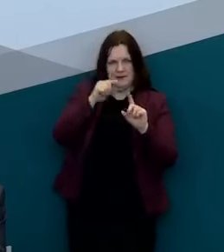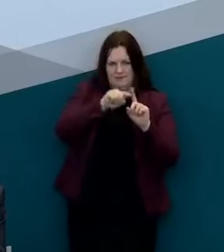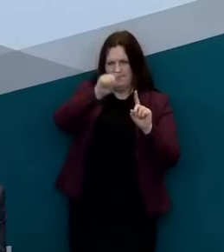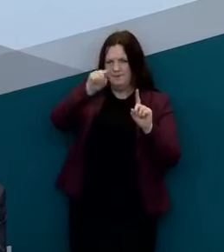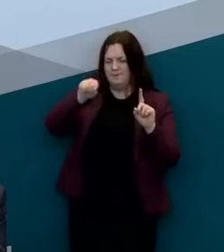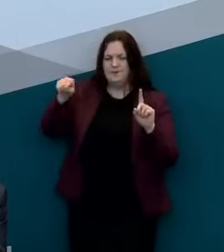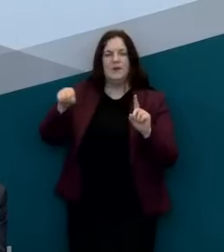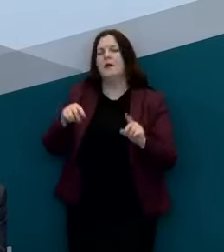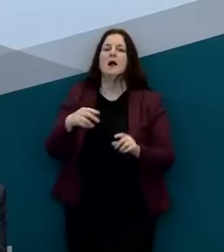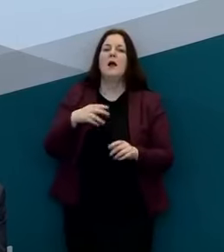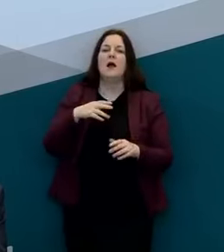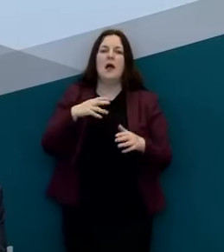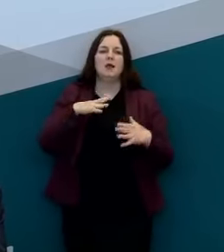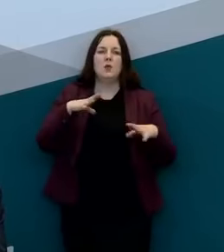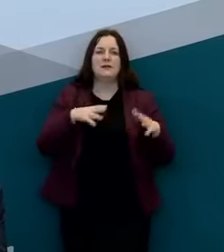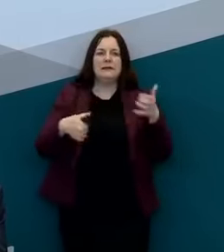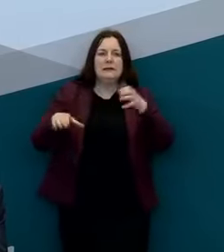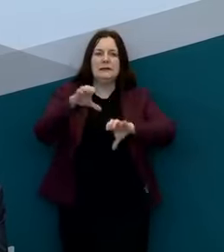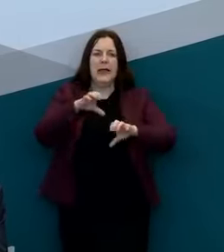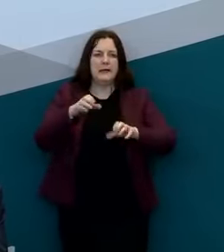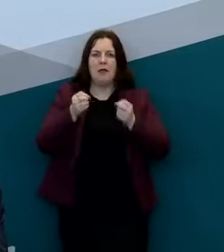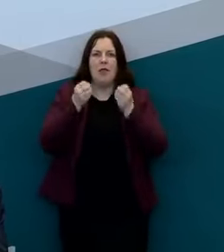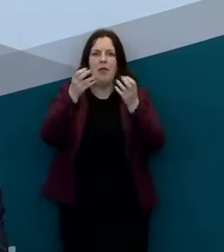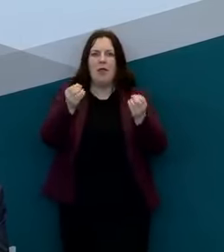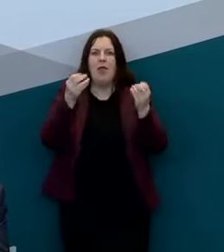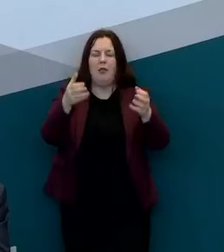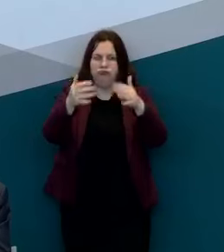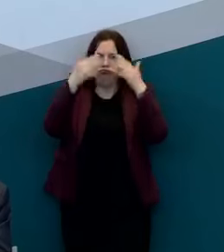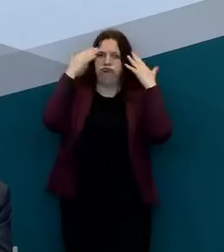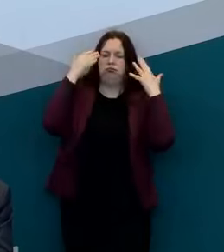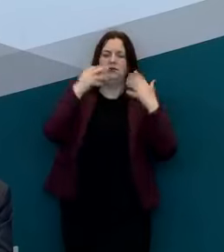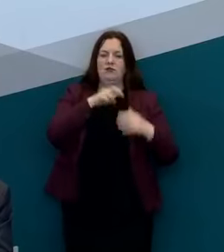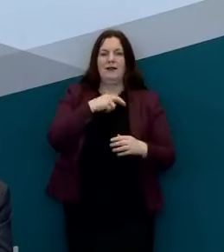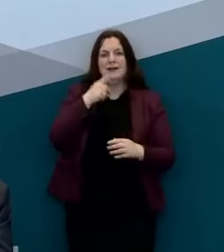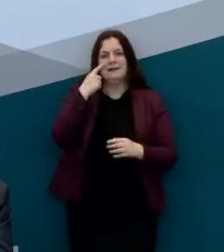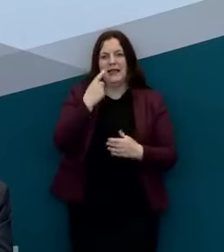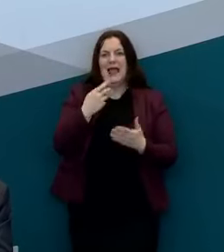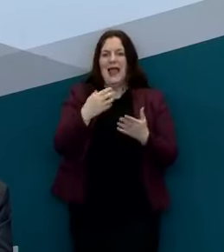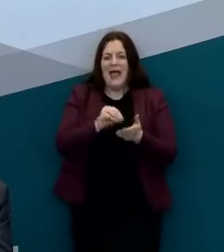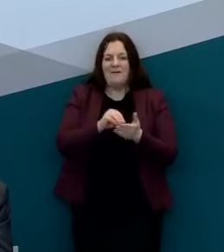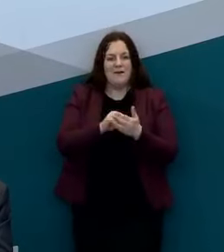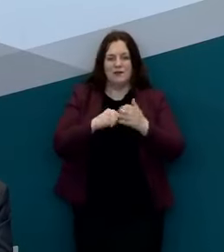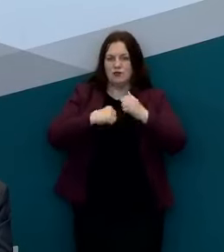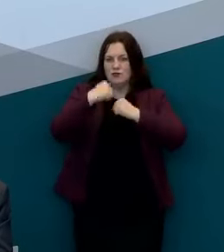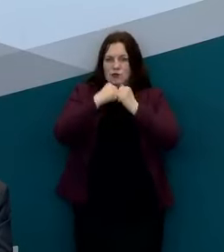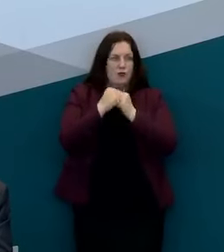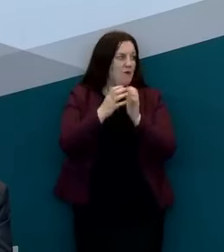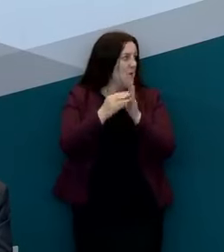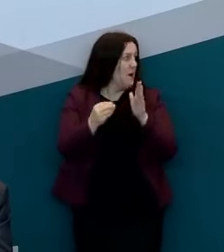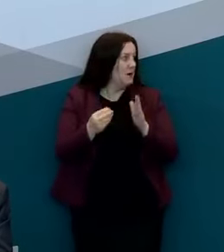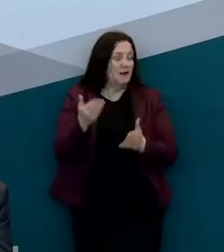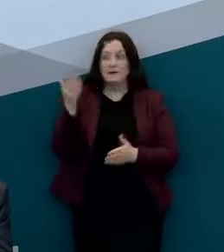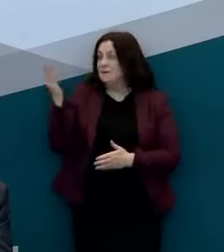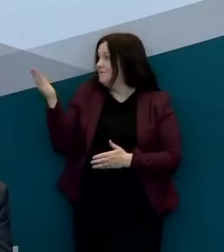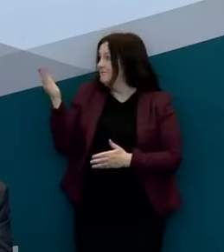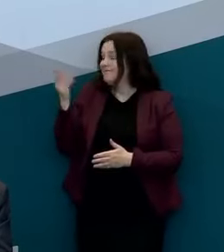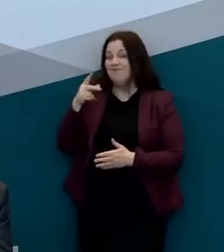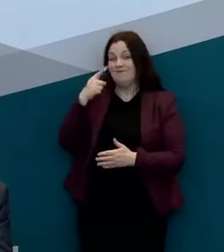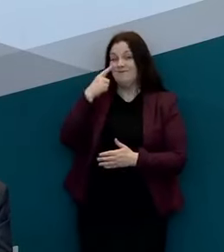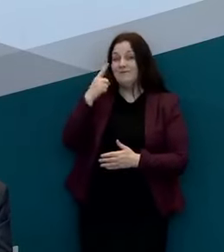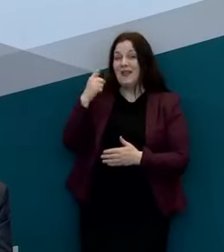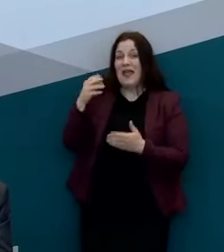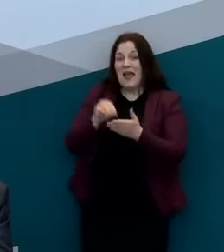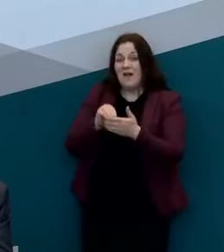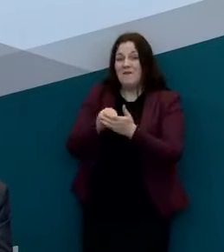I'm not trying to blind you at science but this is the structure of the model I just want to reassure you that the model is robust to late